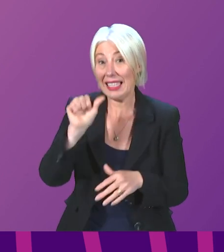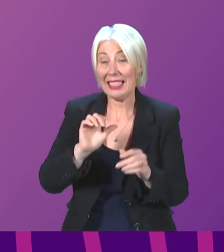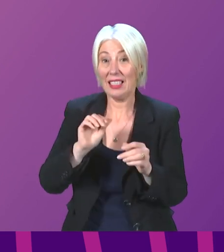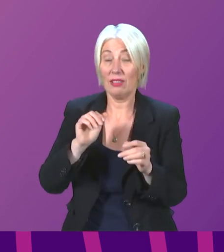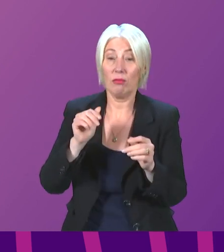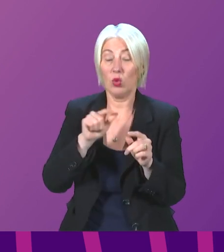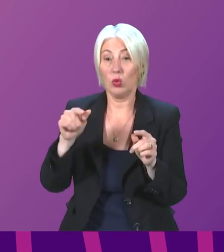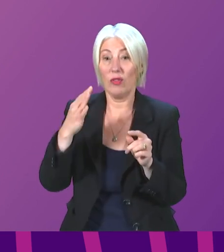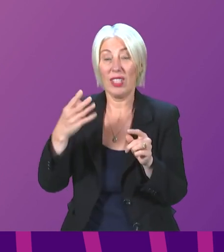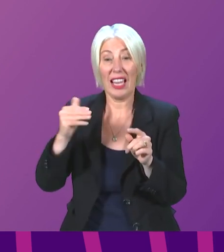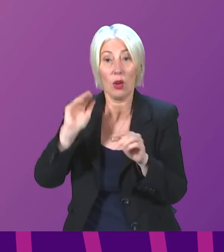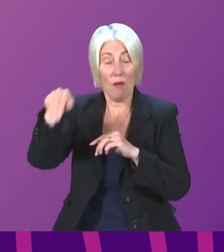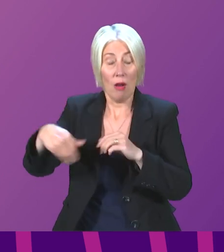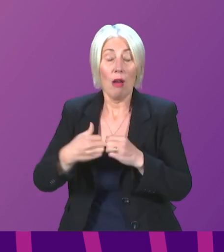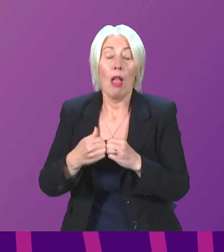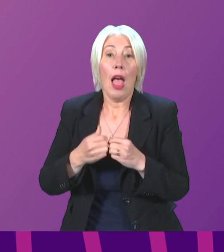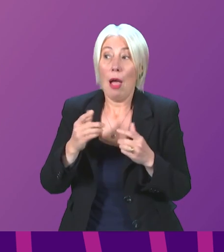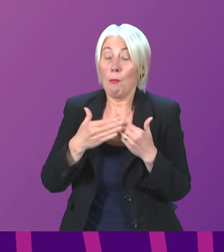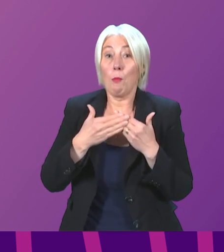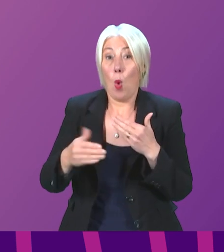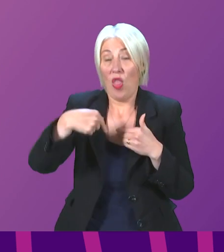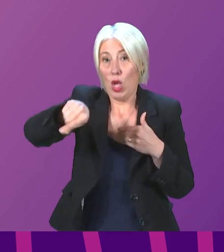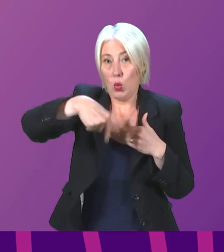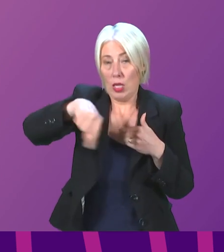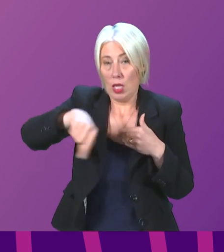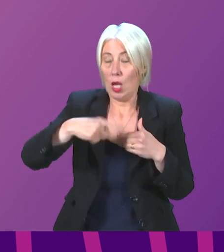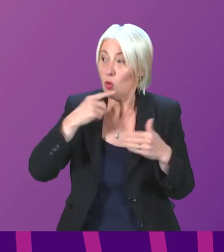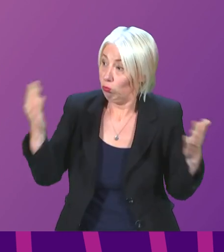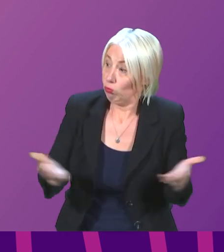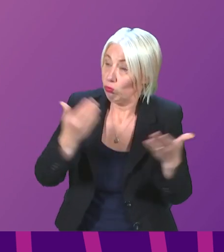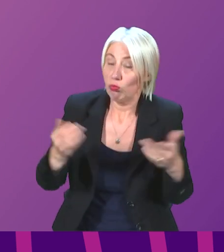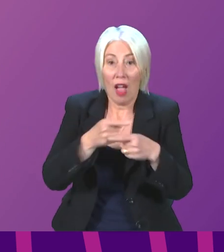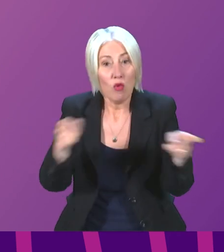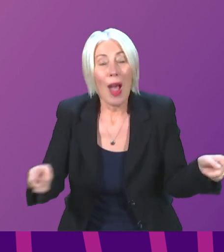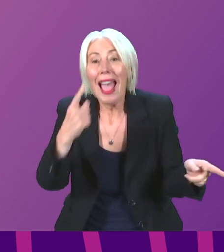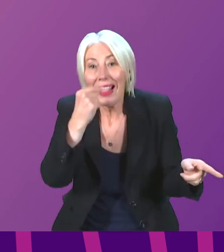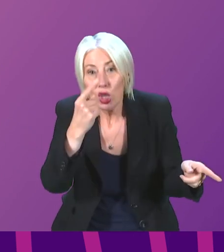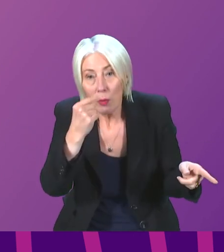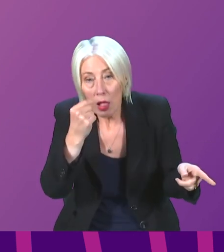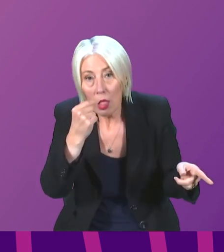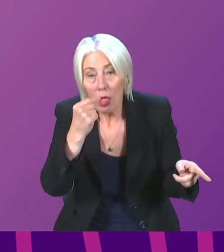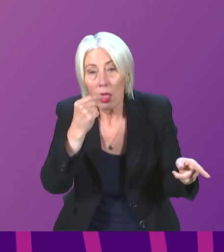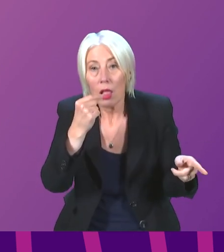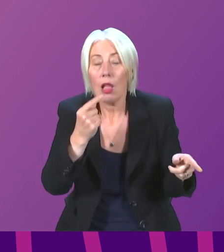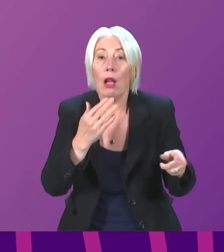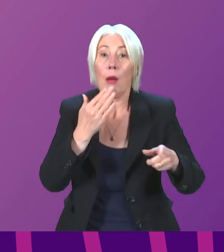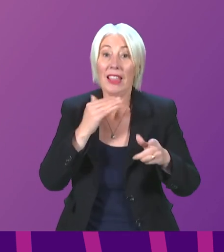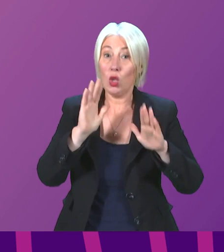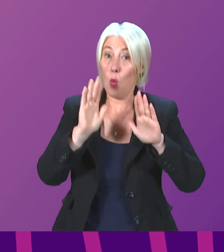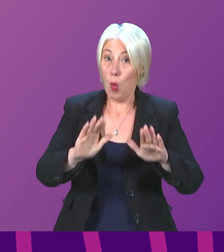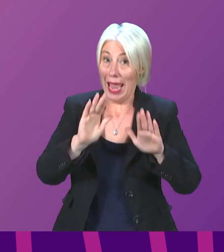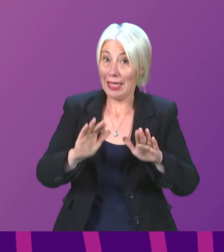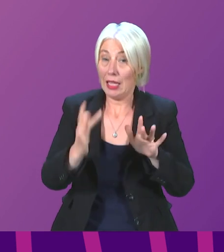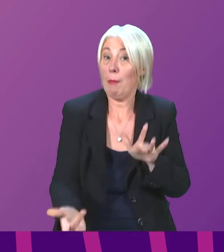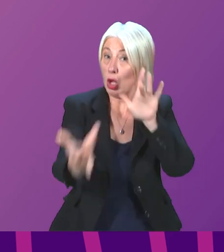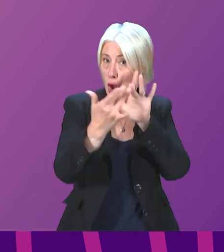more being scheduled in the course of this week. So I would urge all of those who are eligible to please wait until you have been